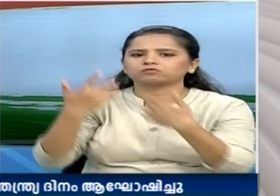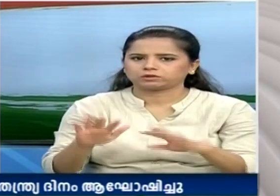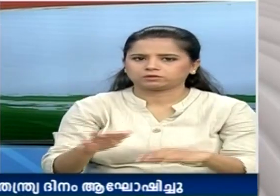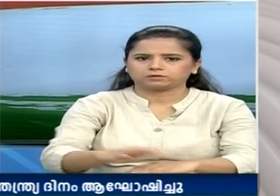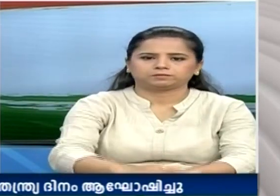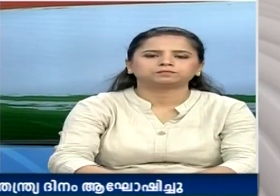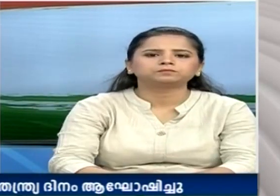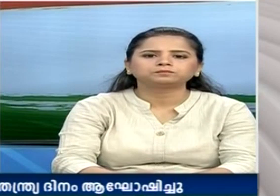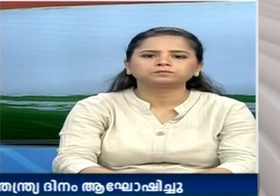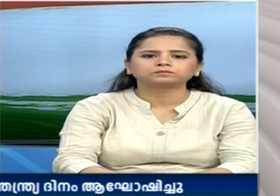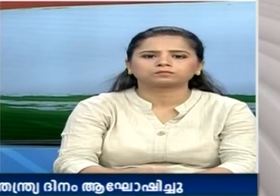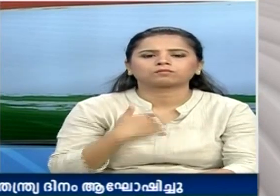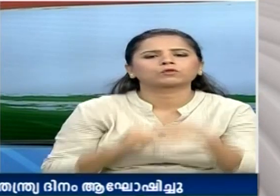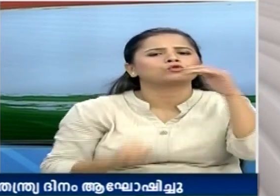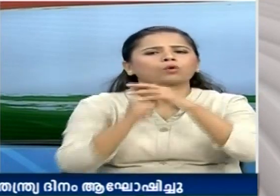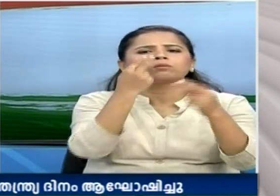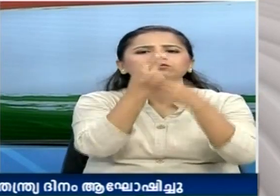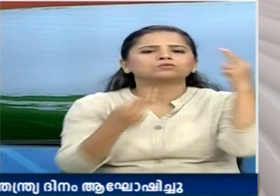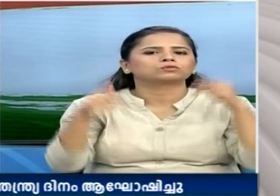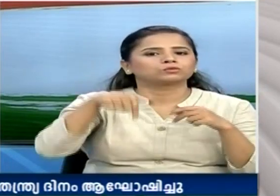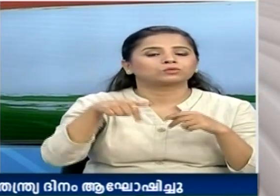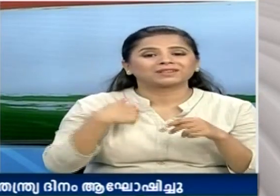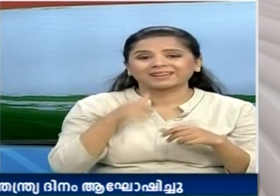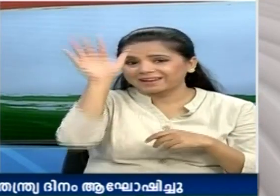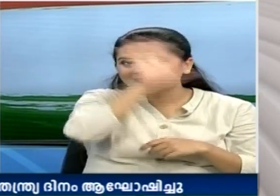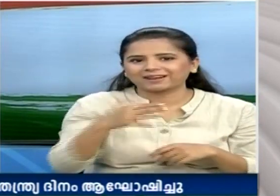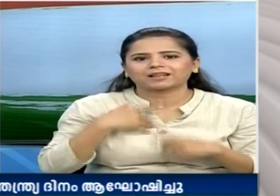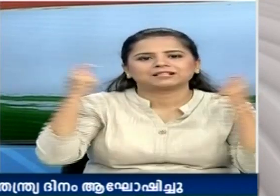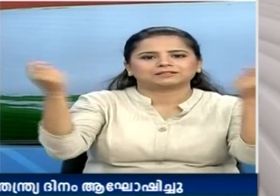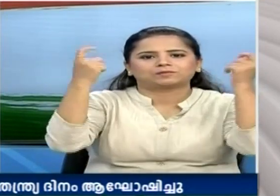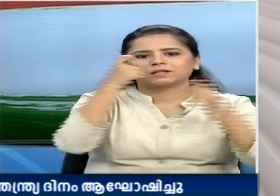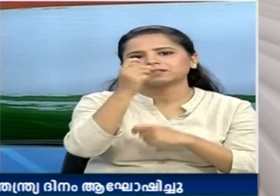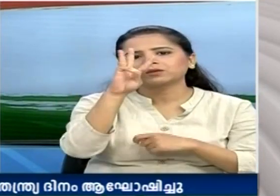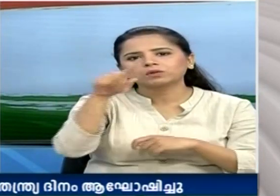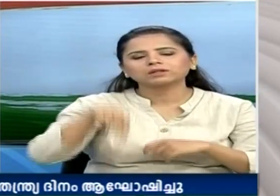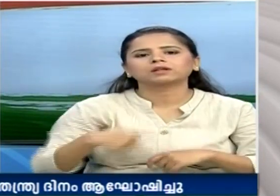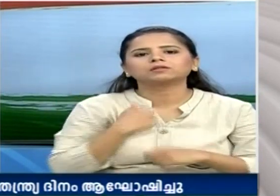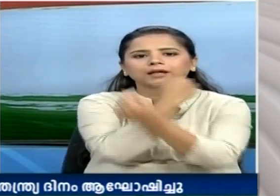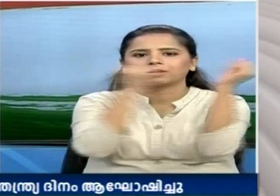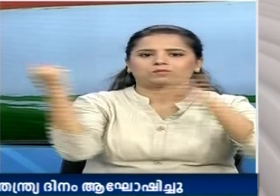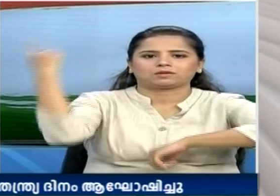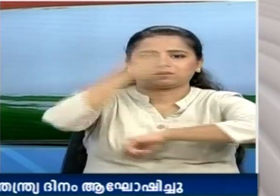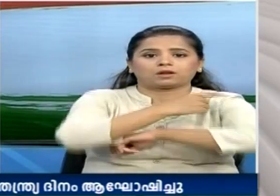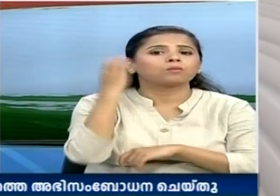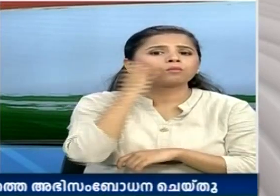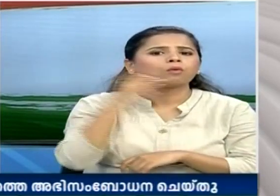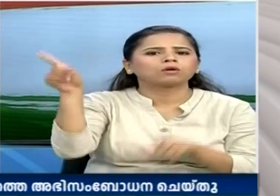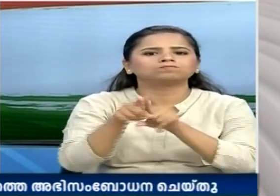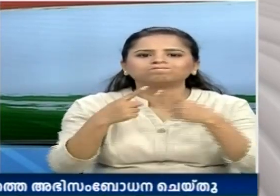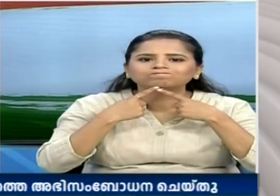Our top story, the nation is celebrating the 73rd Independence Day today. Prime Minister Modi led the nation in celebrating the Independence